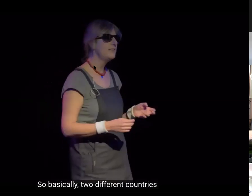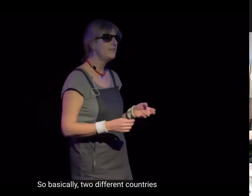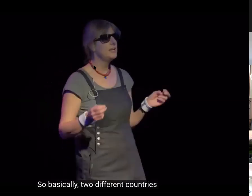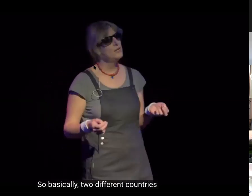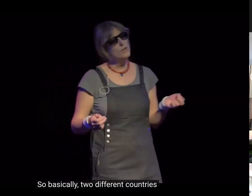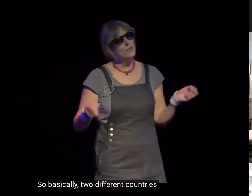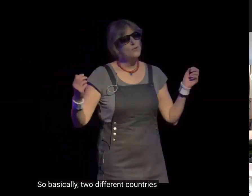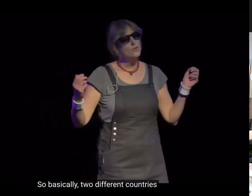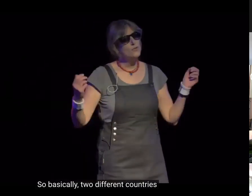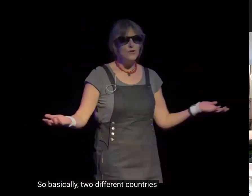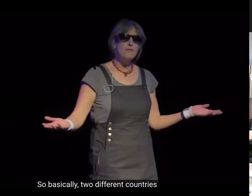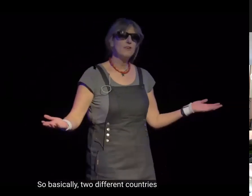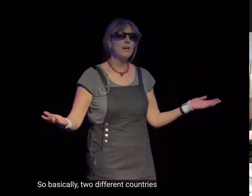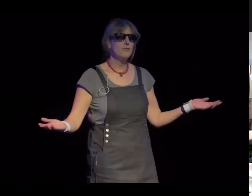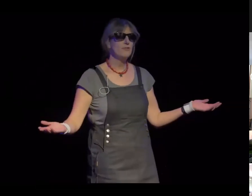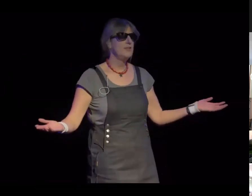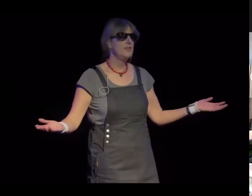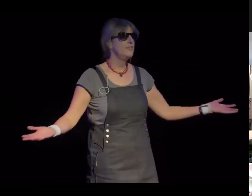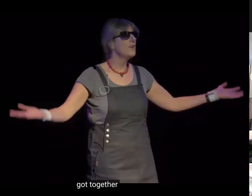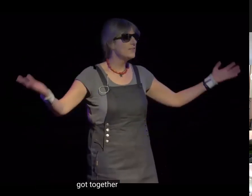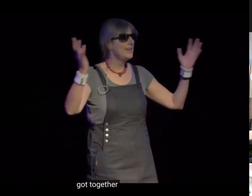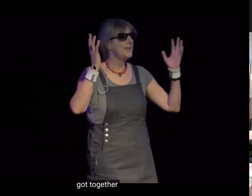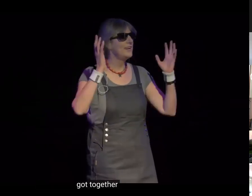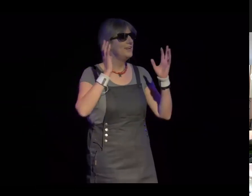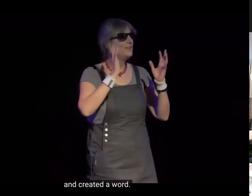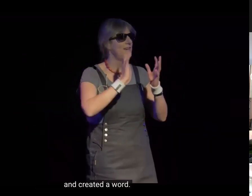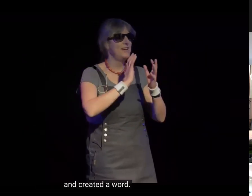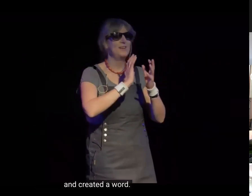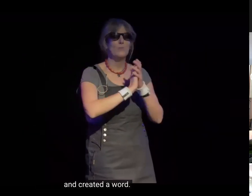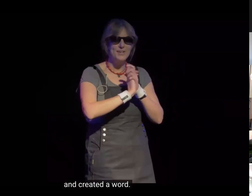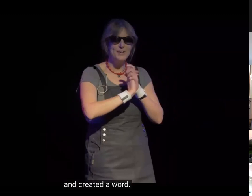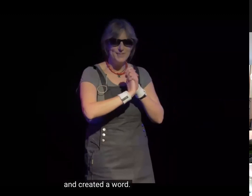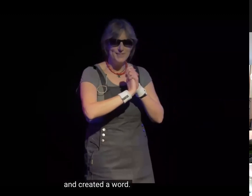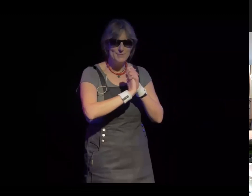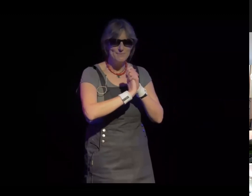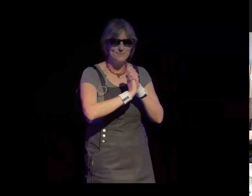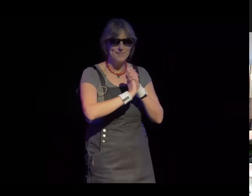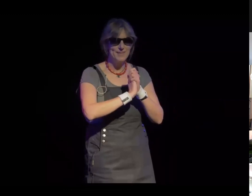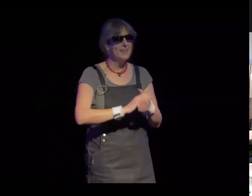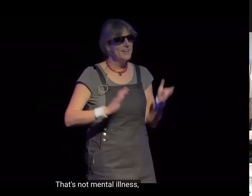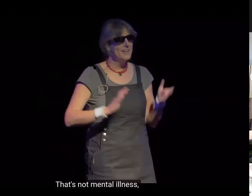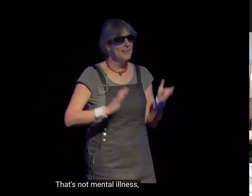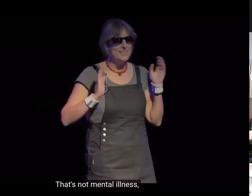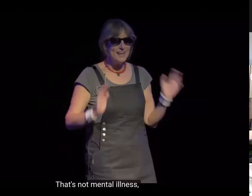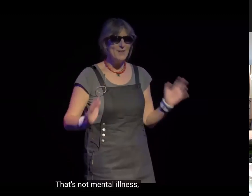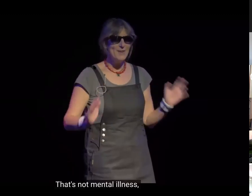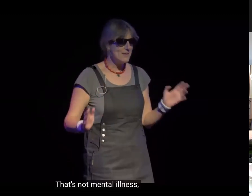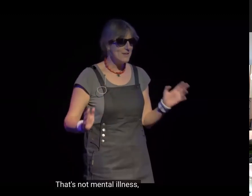two different countries got together and created a word. That's not mental